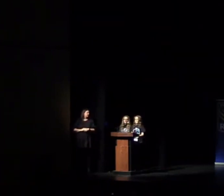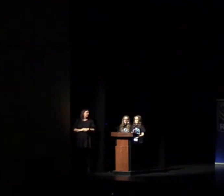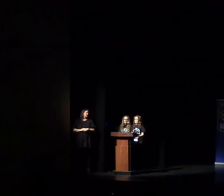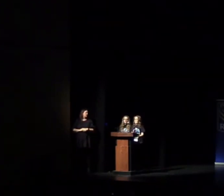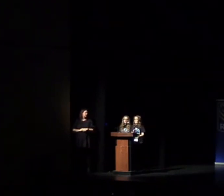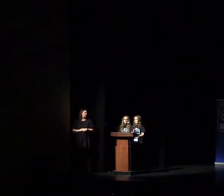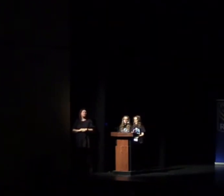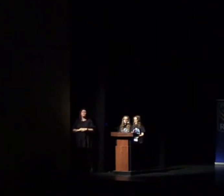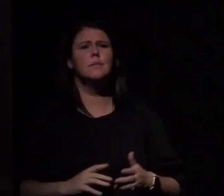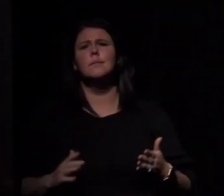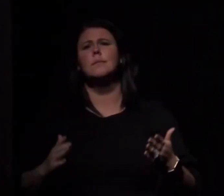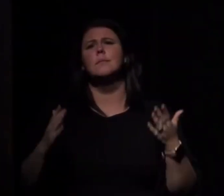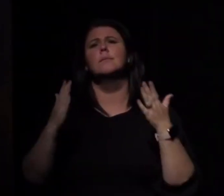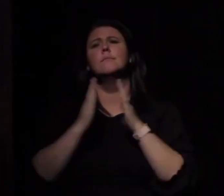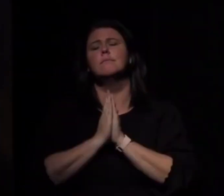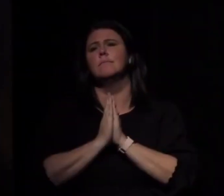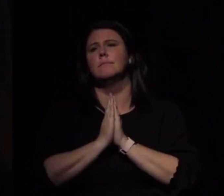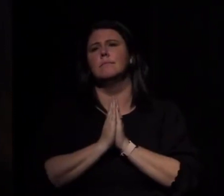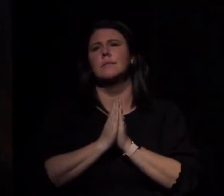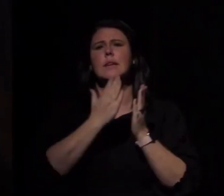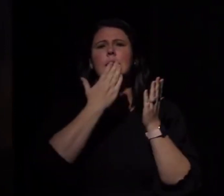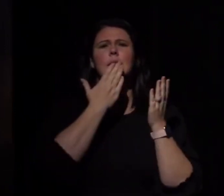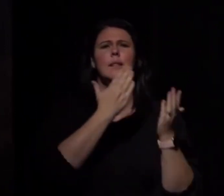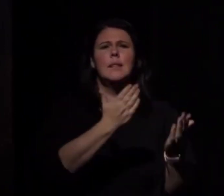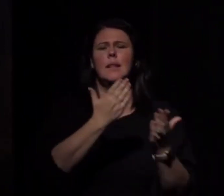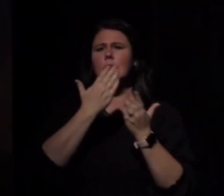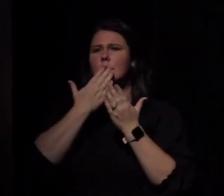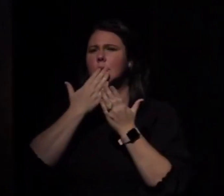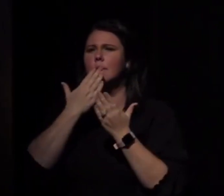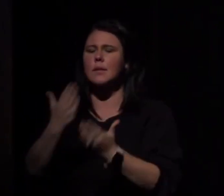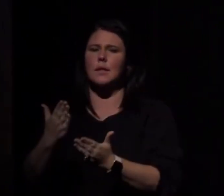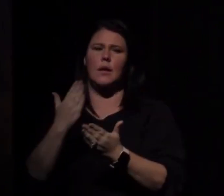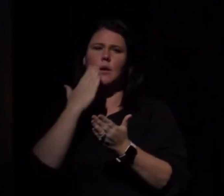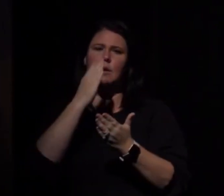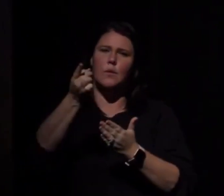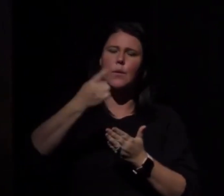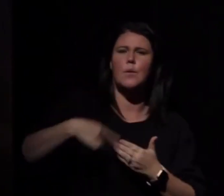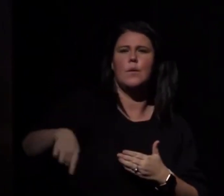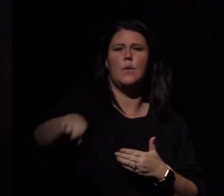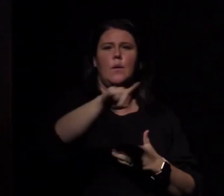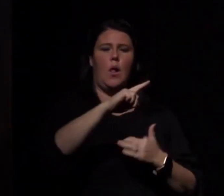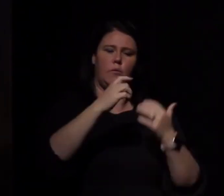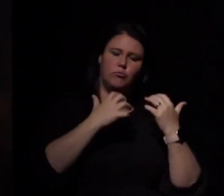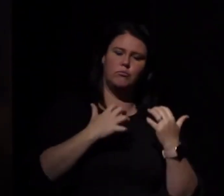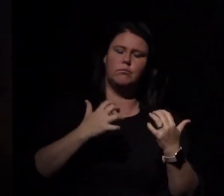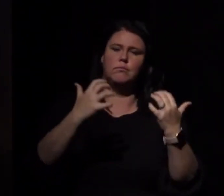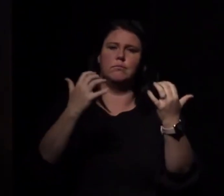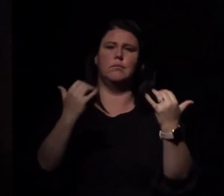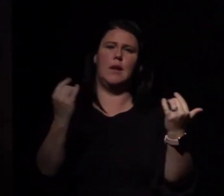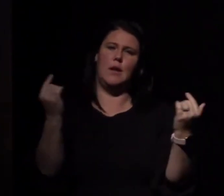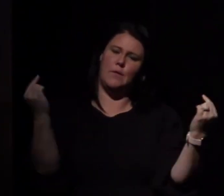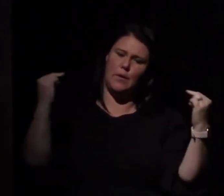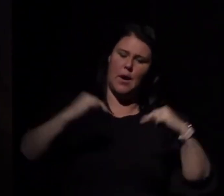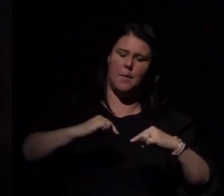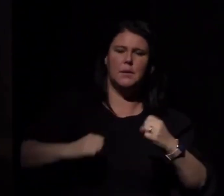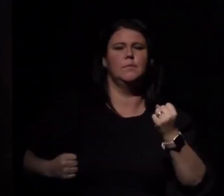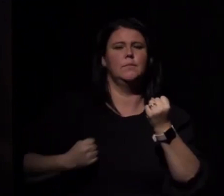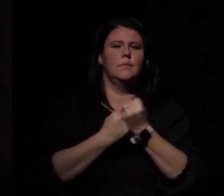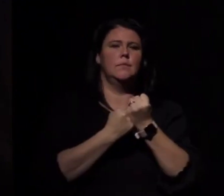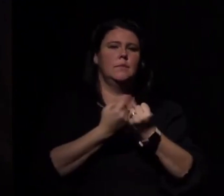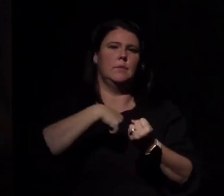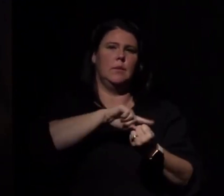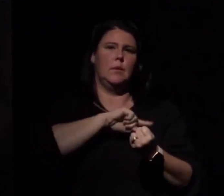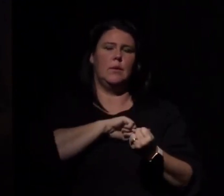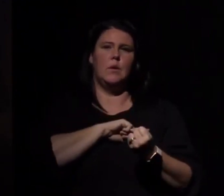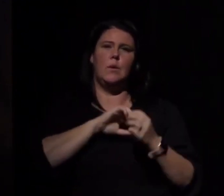From the bottom of our hearts, we want to thank each and every one of you in the audience for coming out and supporting our cause.